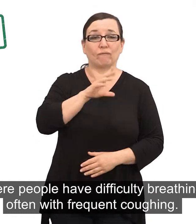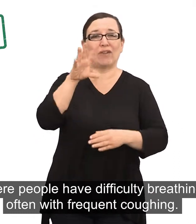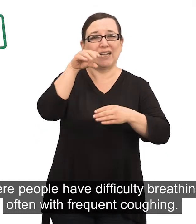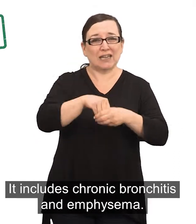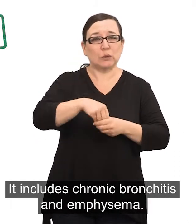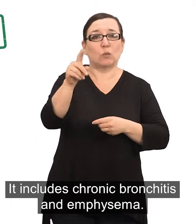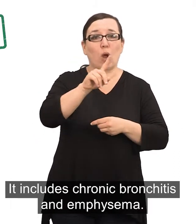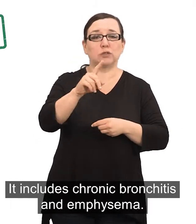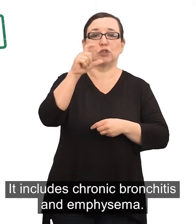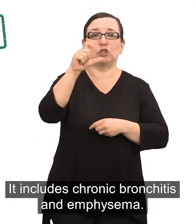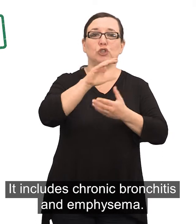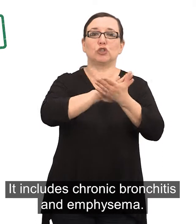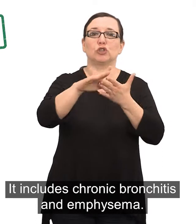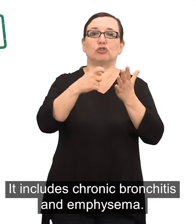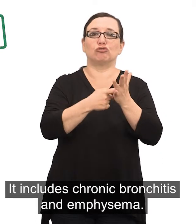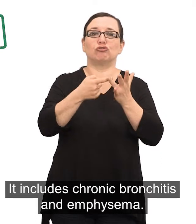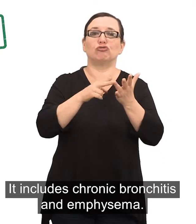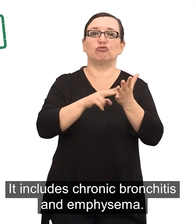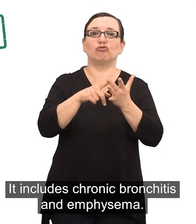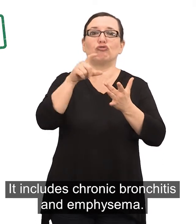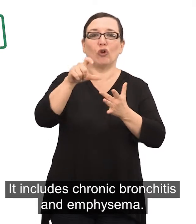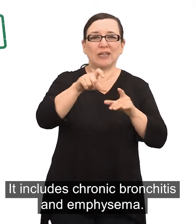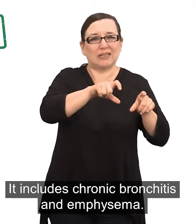It includes chronic bronchitis and emphysema.